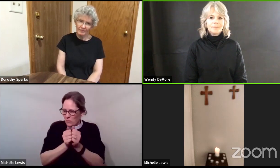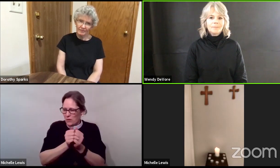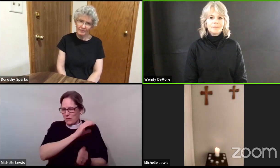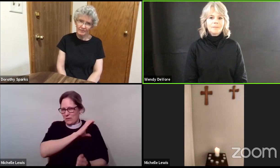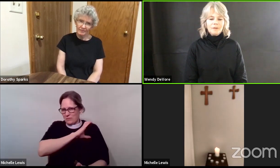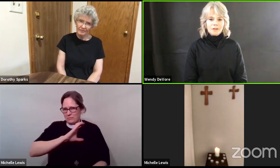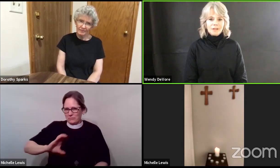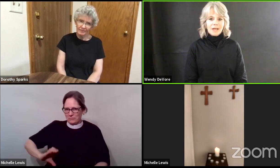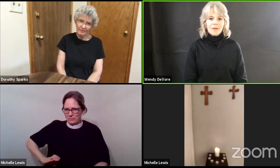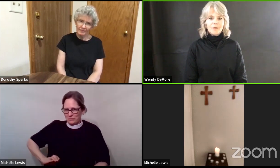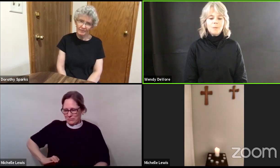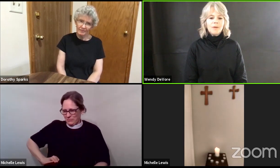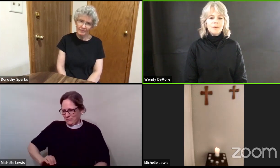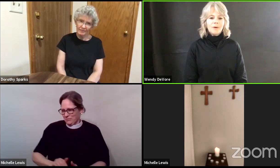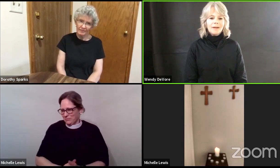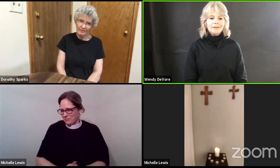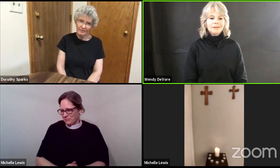Together with Christ.